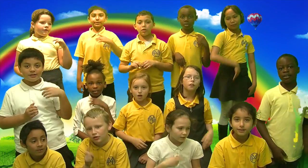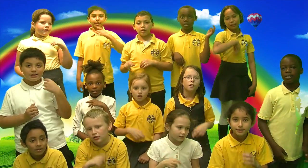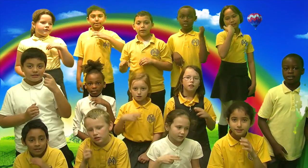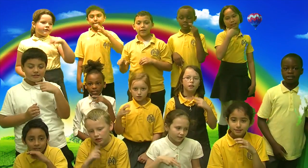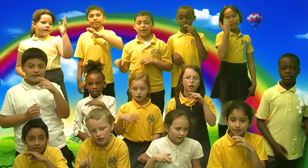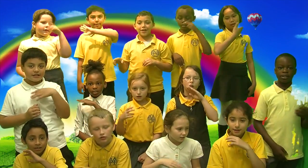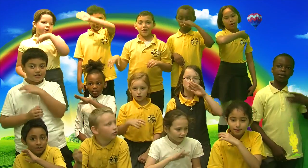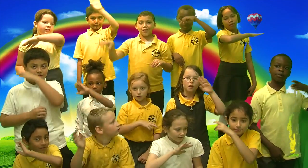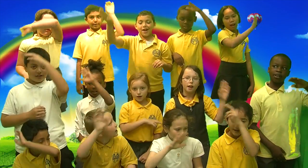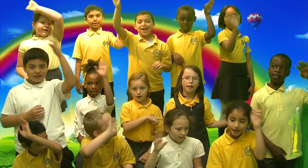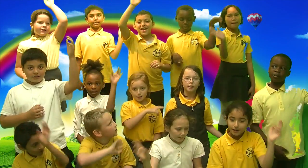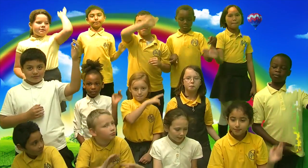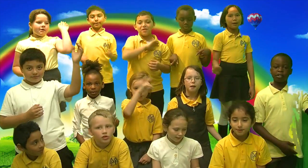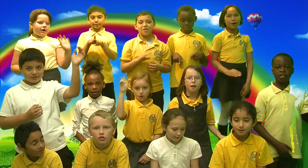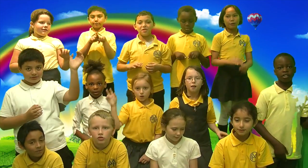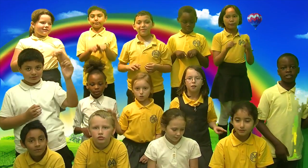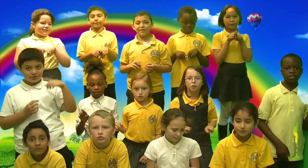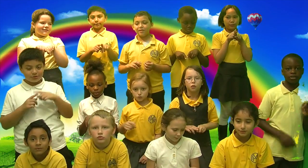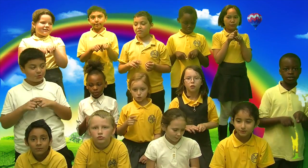sing a rainbow tune.